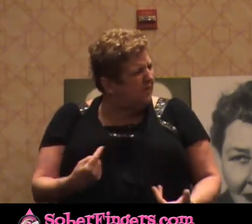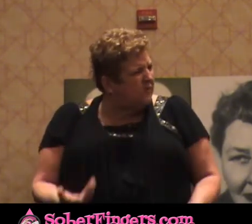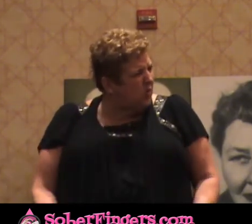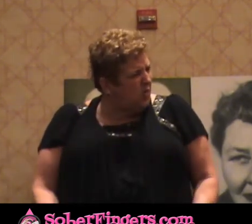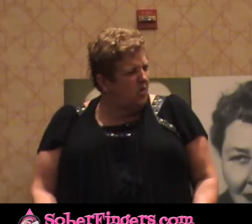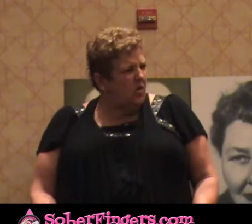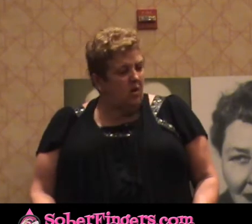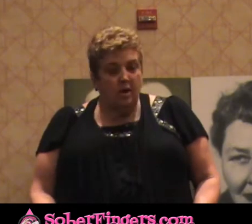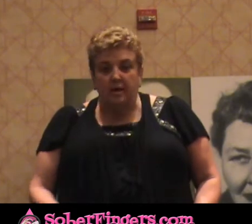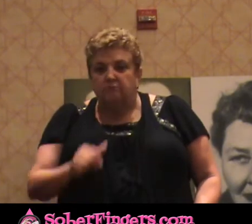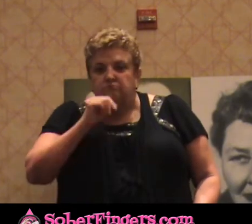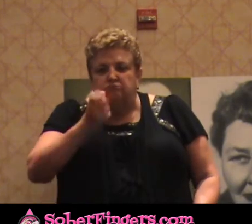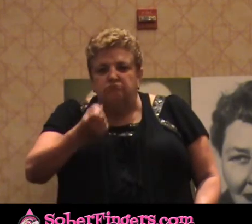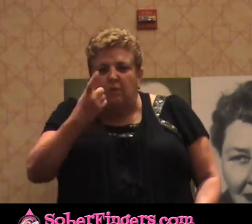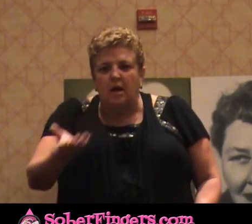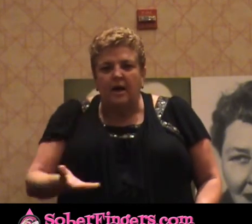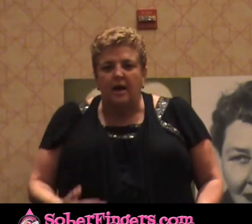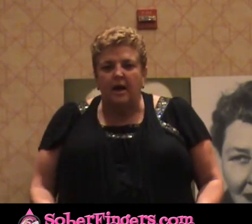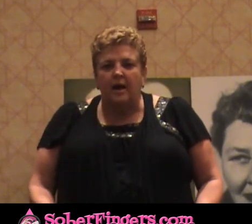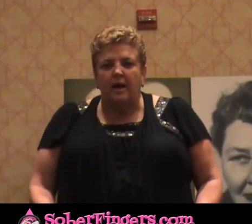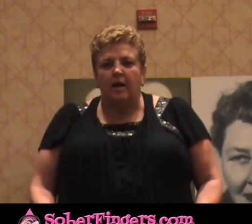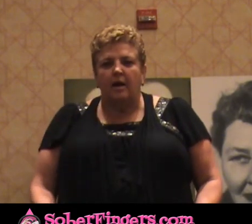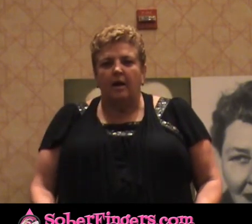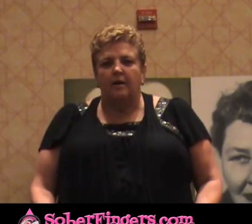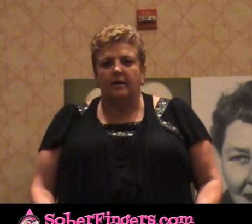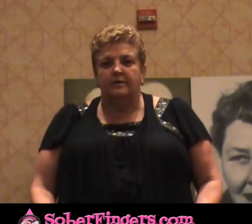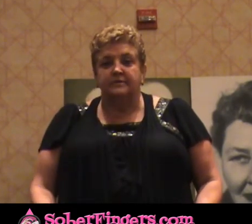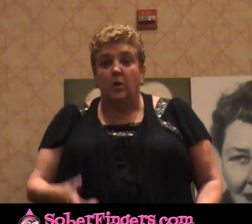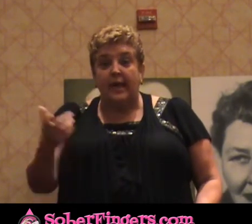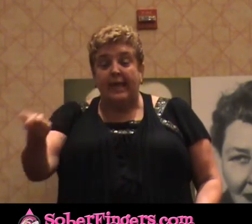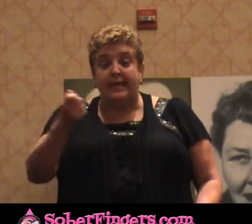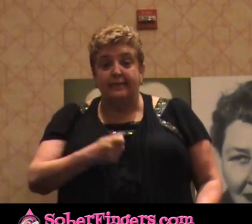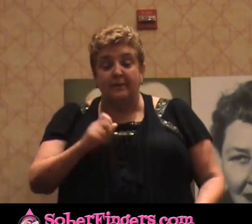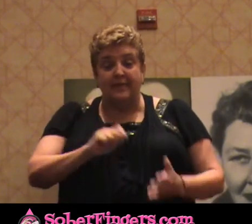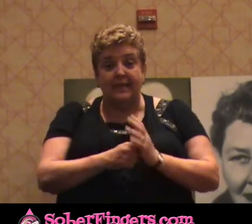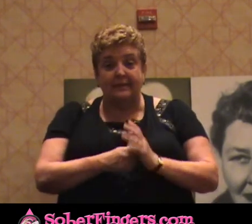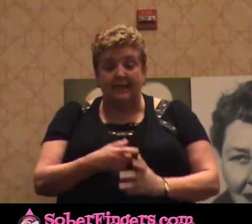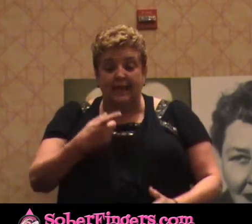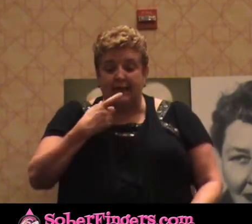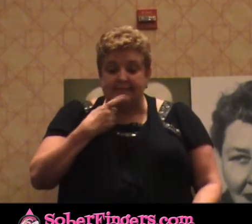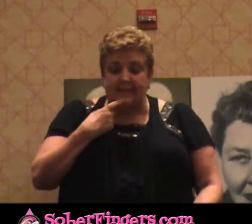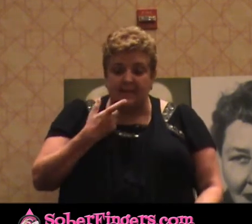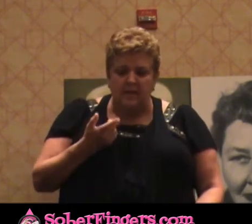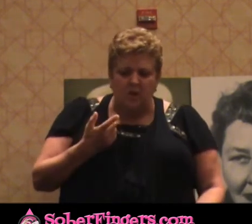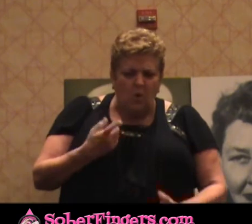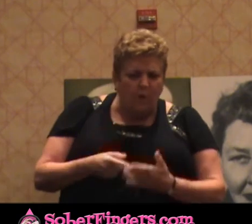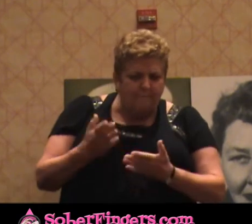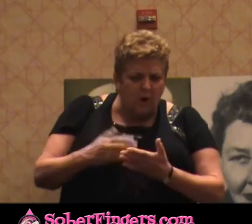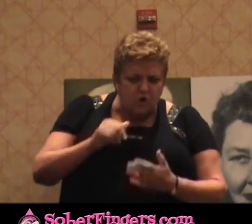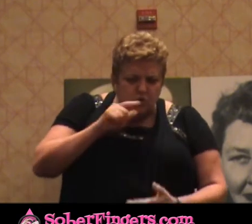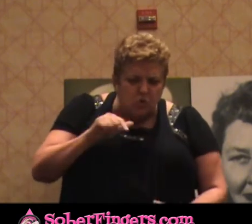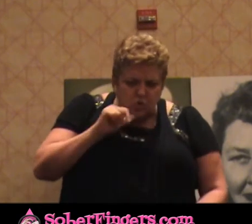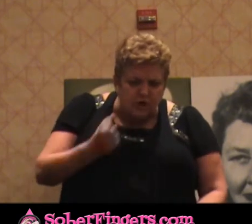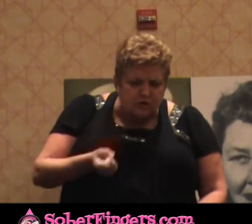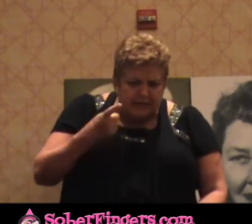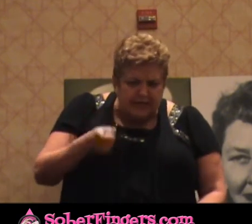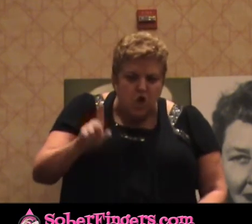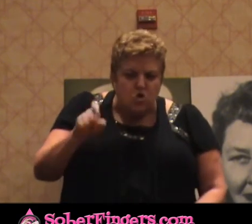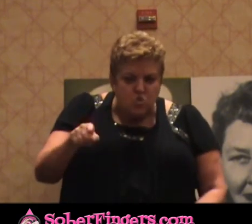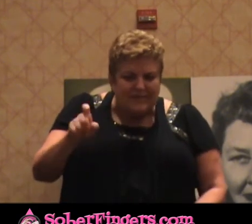He gives me his keys but he doesn't move from the car. And I say to him what part of this don't you understand? I need you to go home and I'll give you your